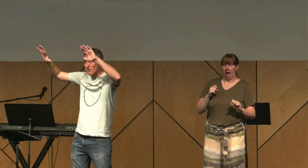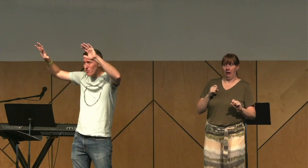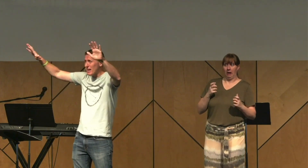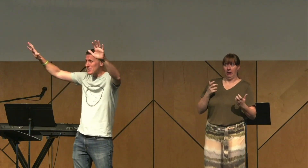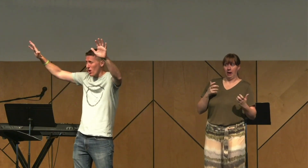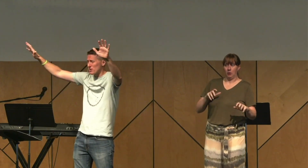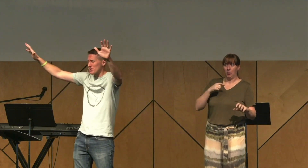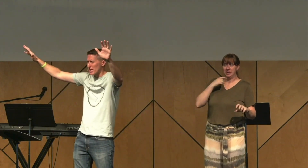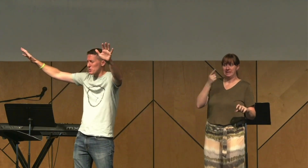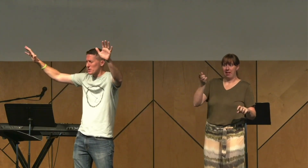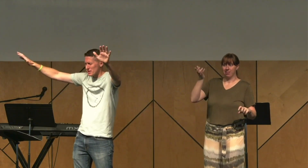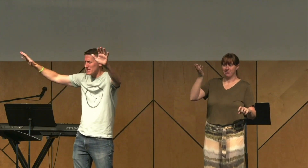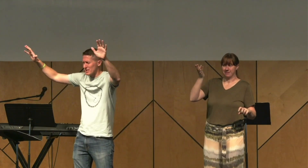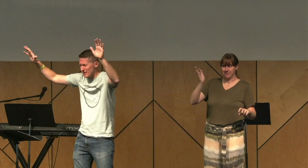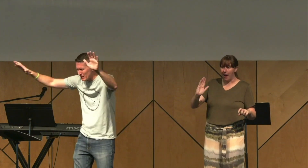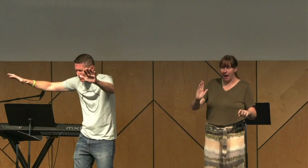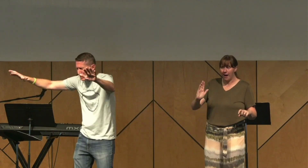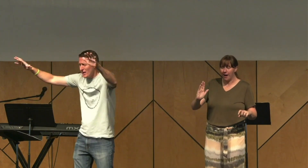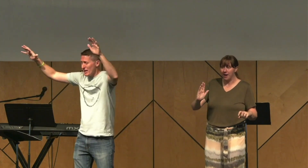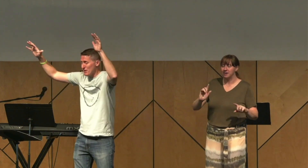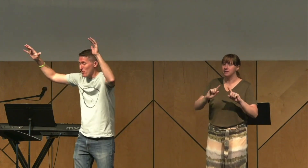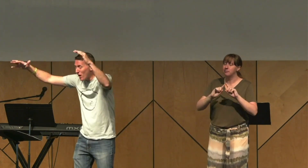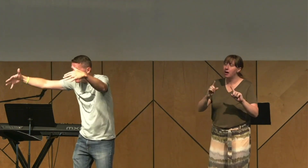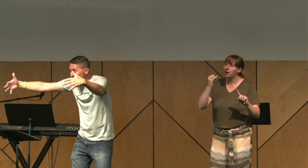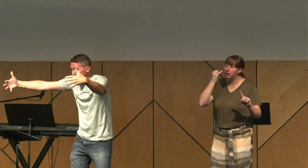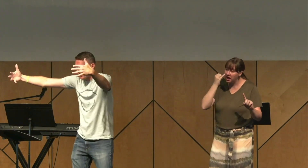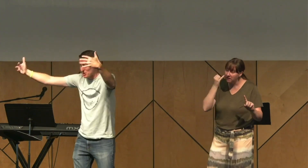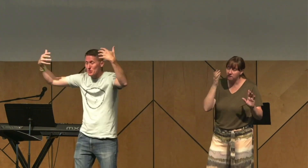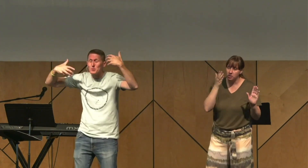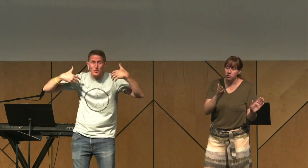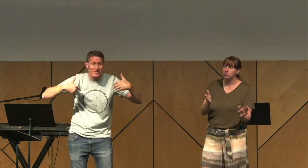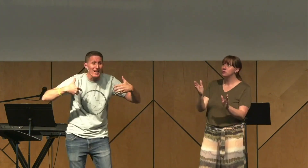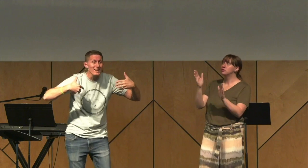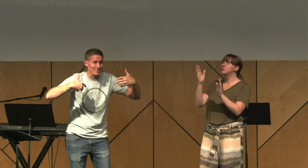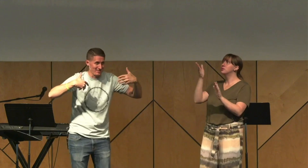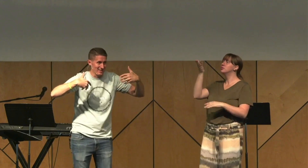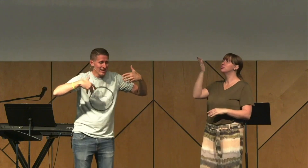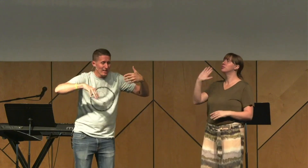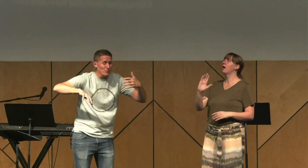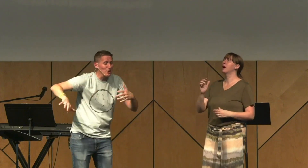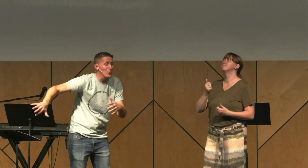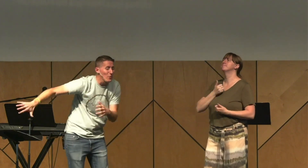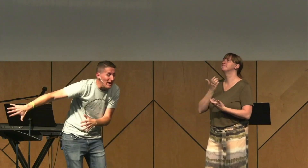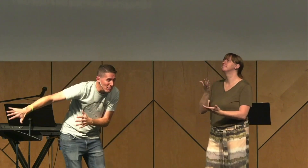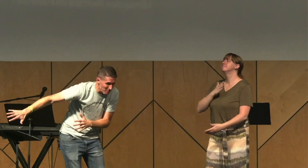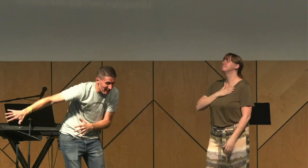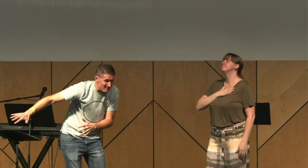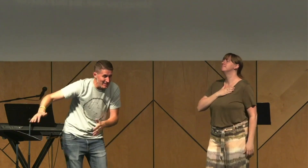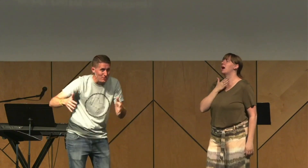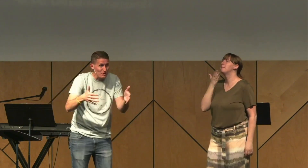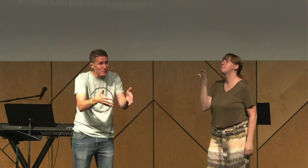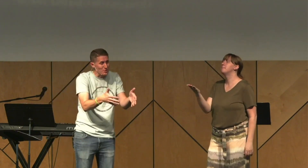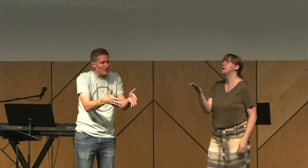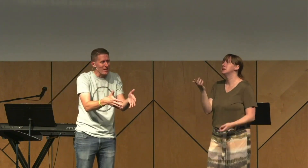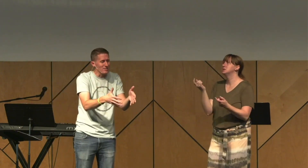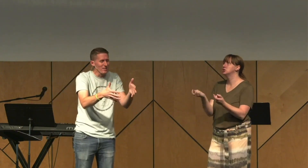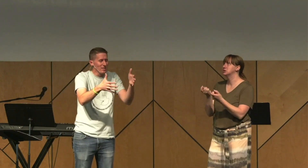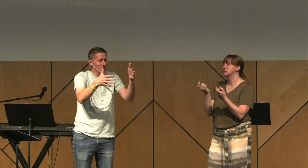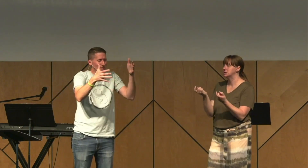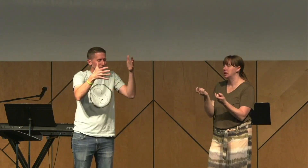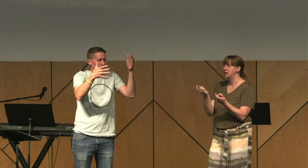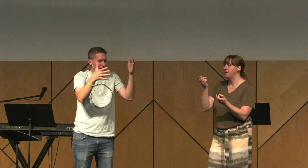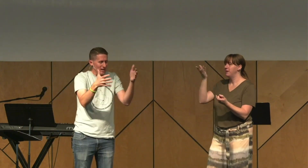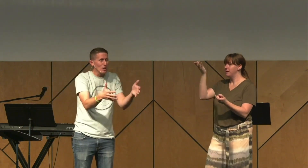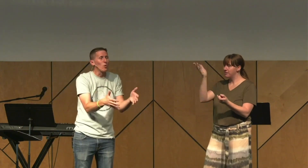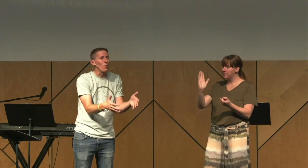we're honest, we confess our sexual sin to him, he promises to turn towards us. He'll turn away from that sin. He'll turn towards